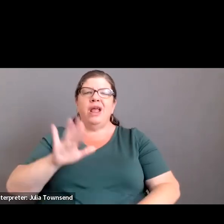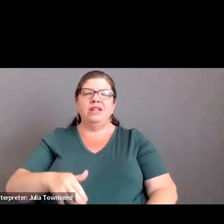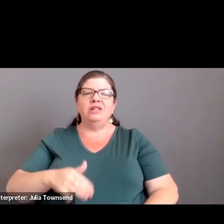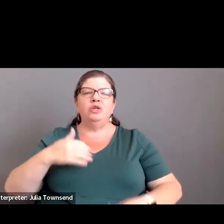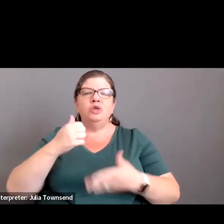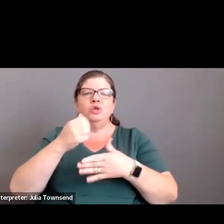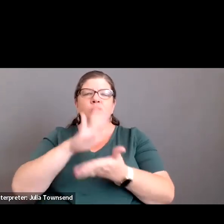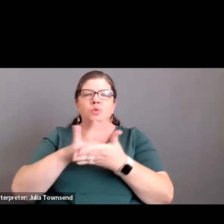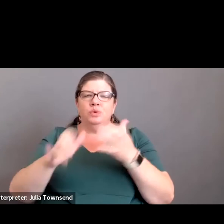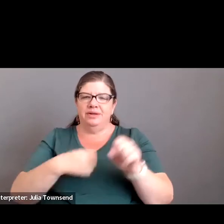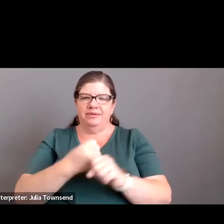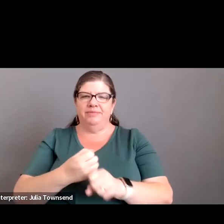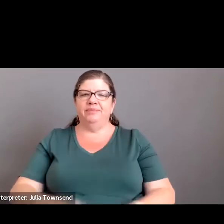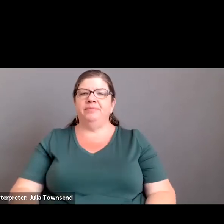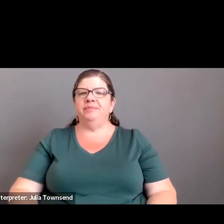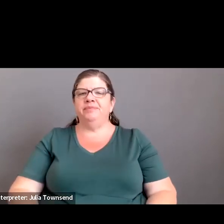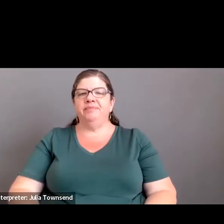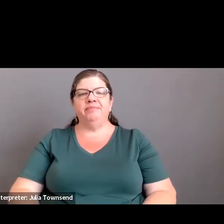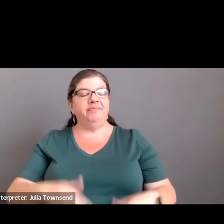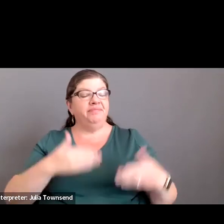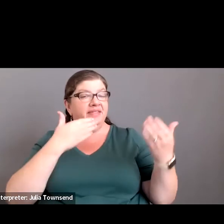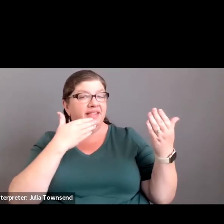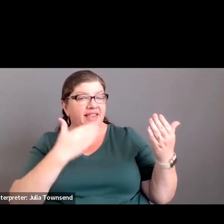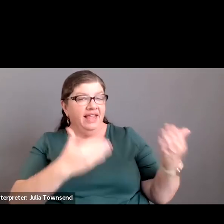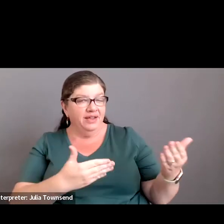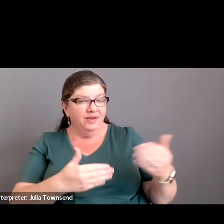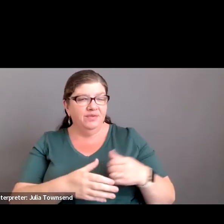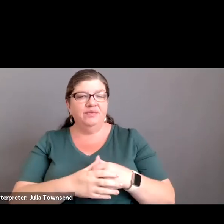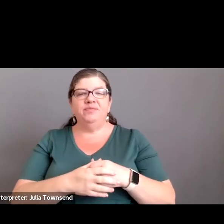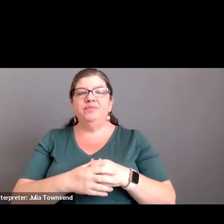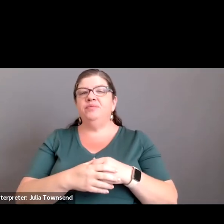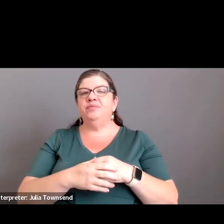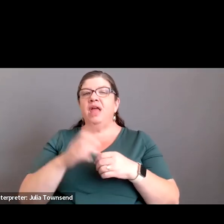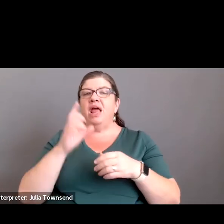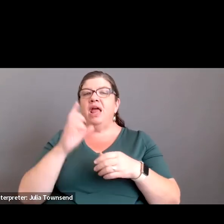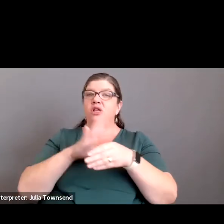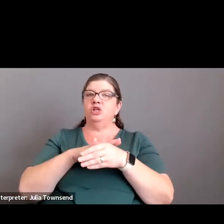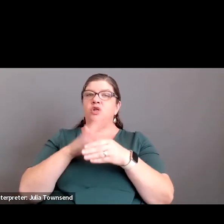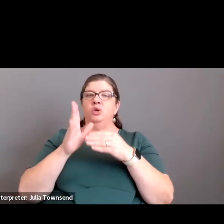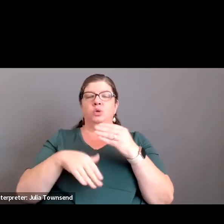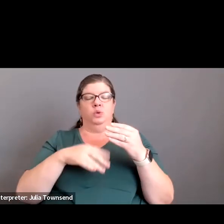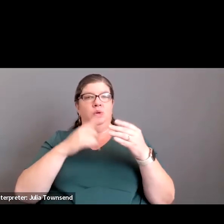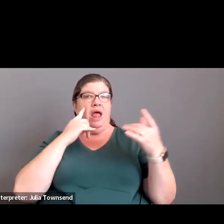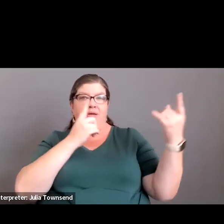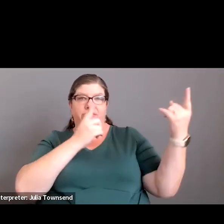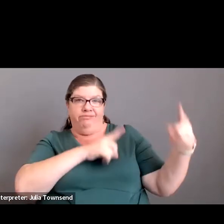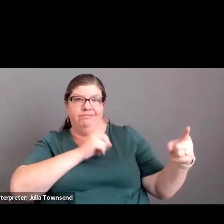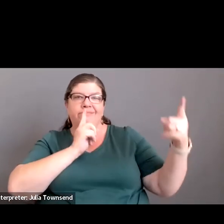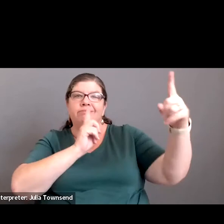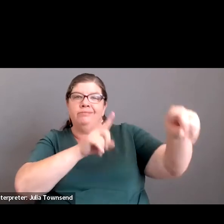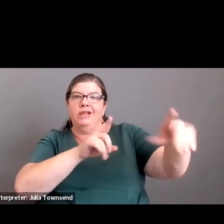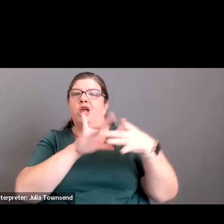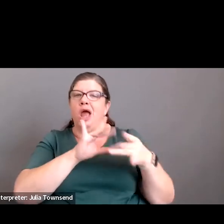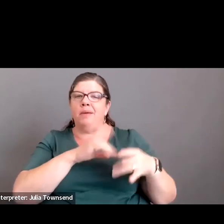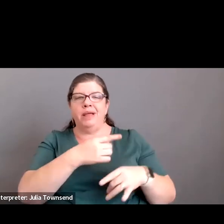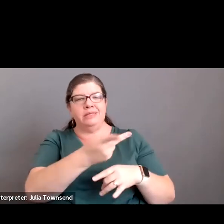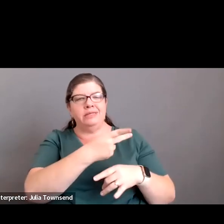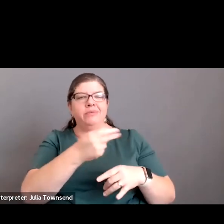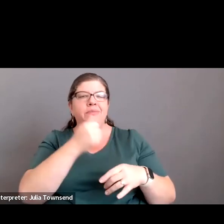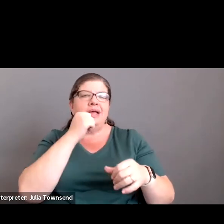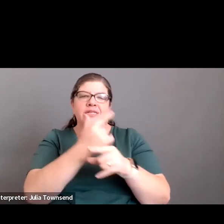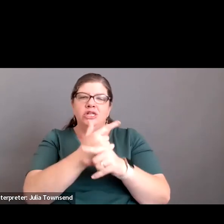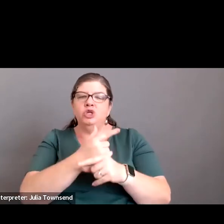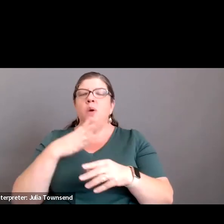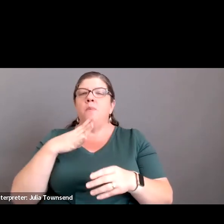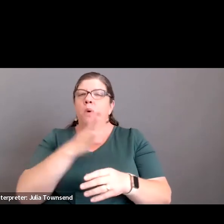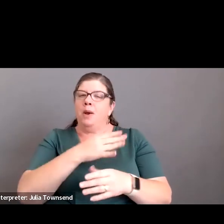school year. Great. Thank you. And so I'll just conclude. I echo the comments of my sister board members.